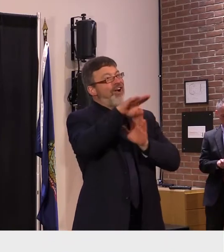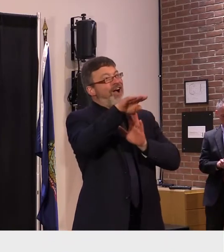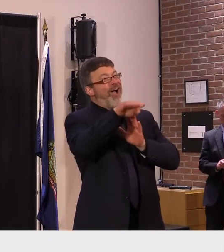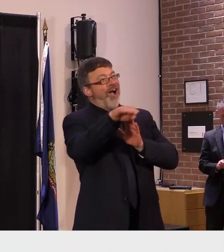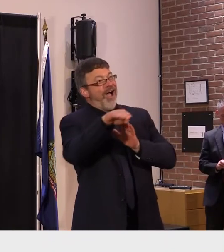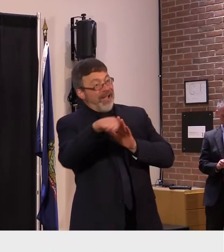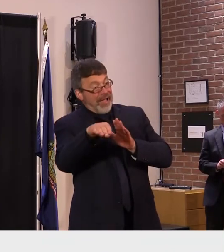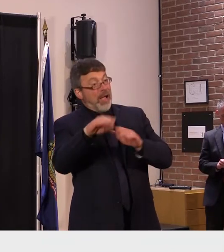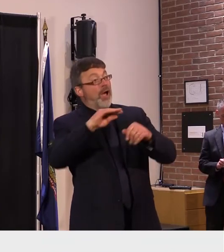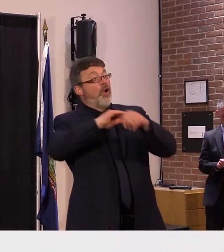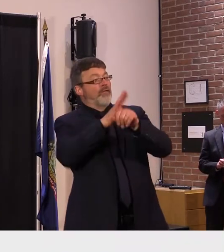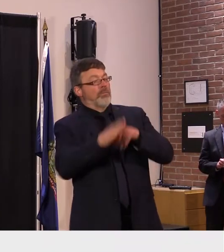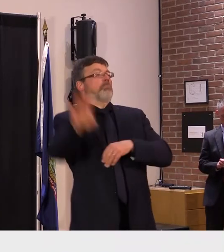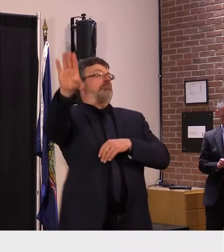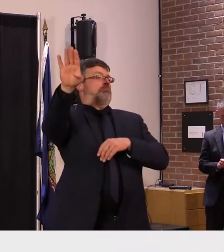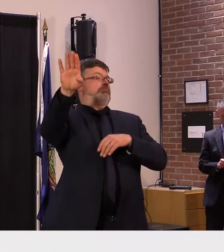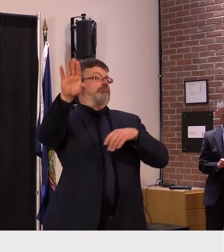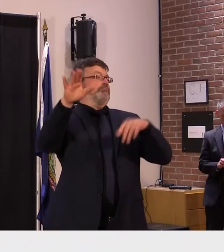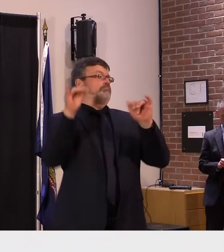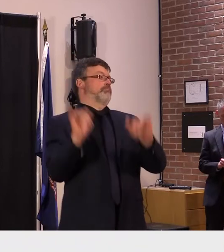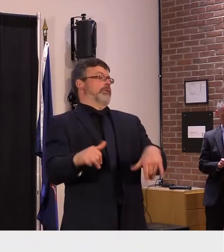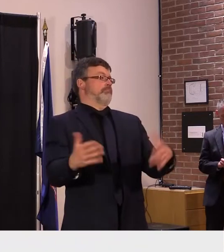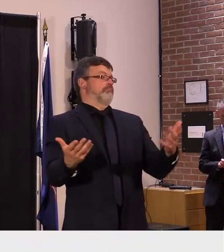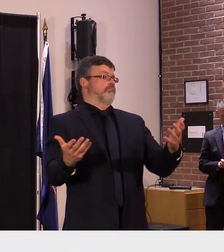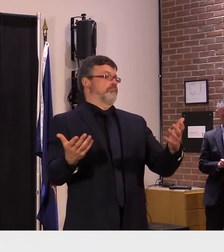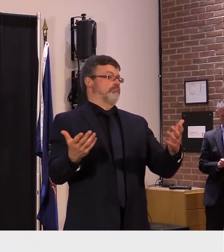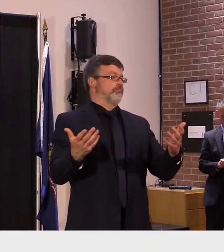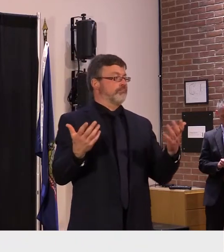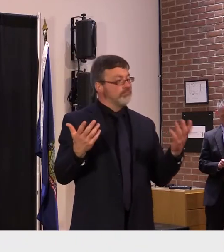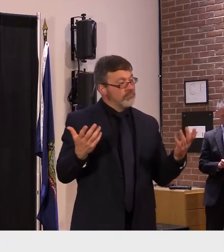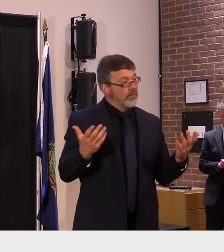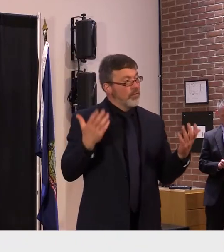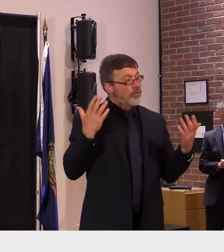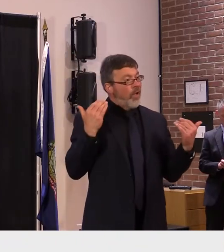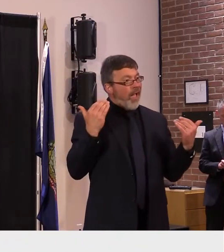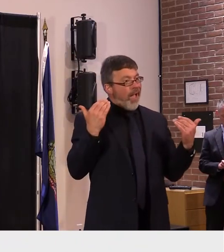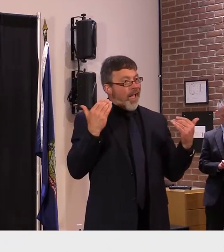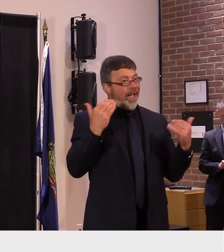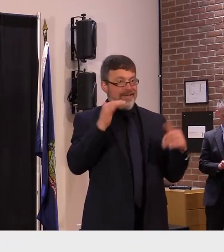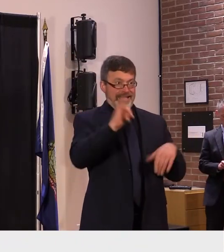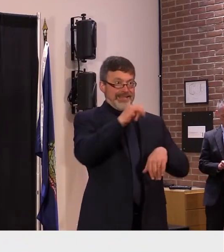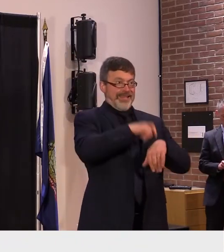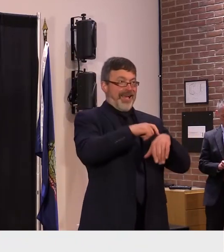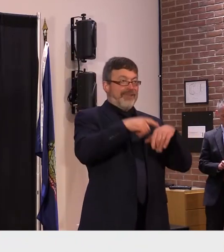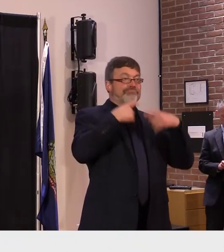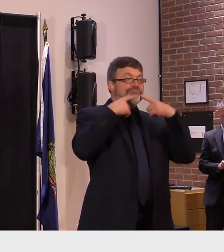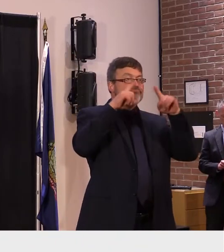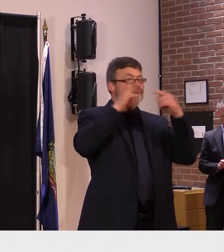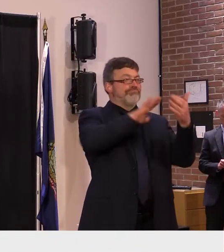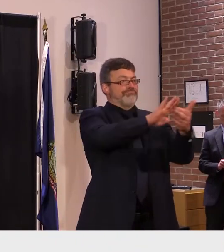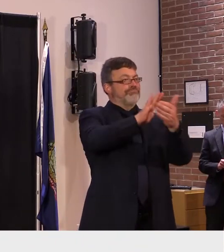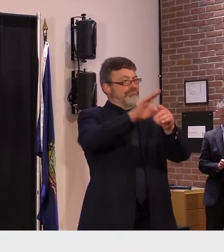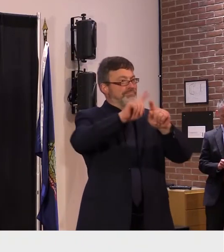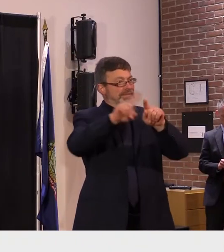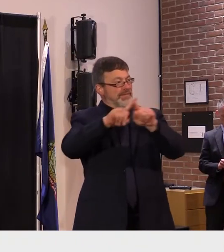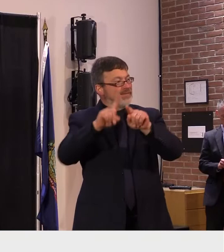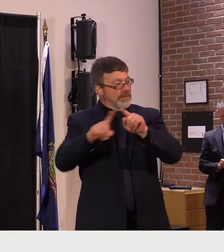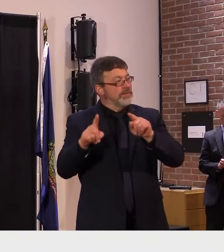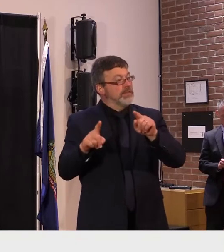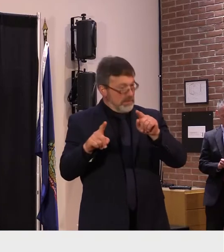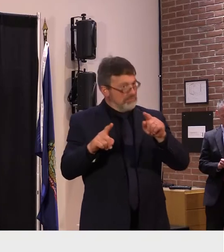we've had a whole uh array of strategies that have been very effective in the harm reduction realm